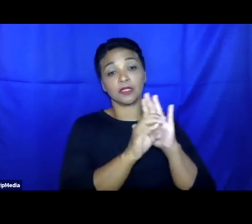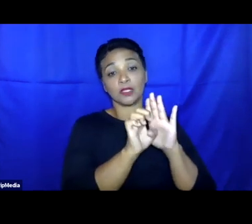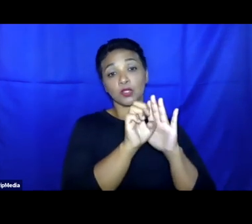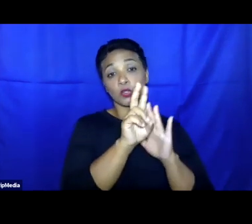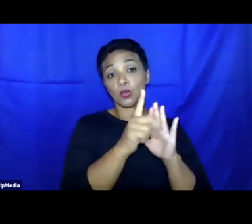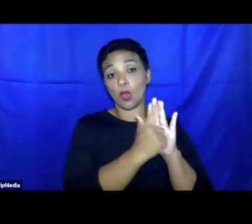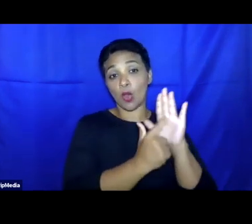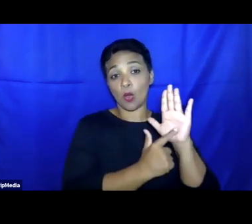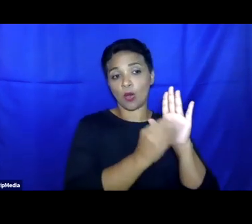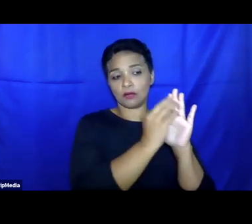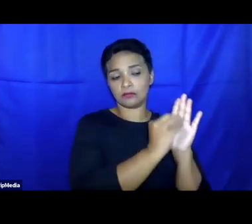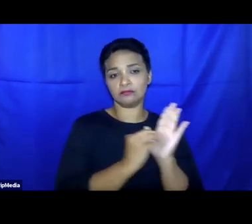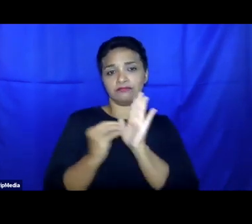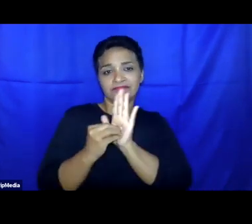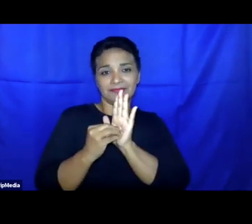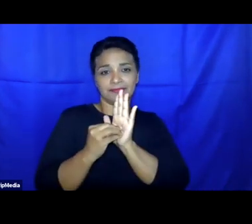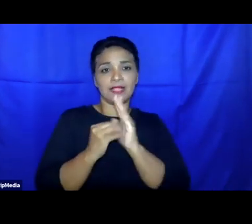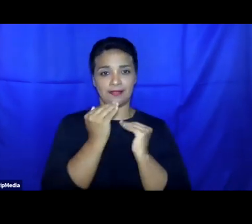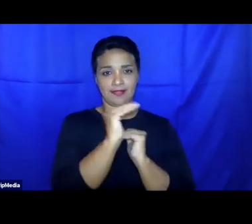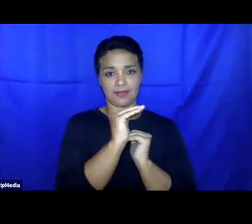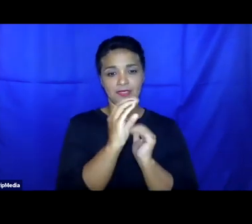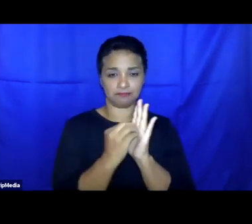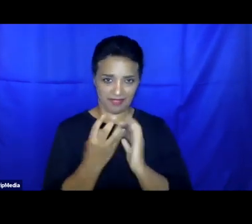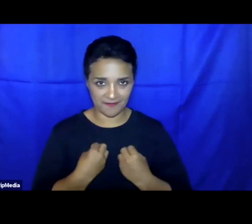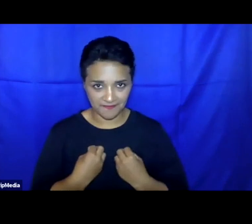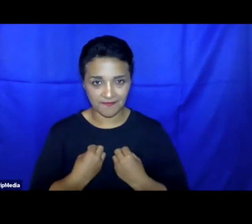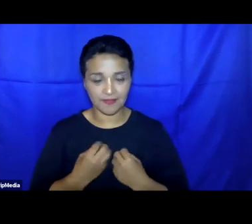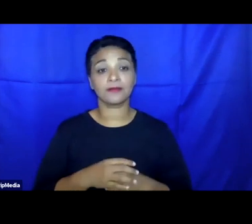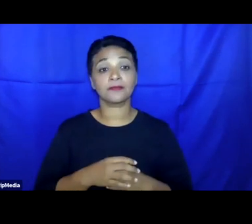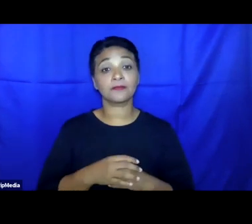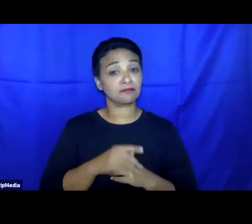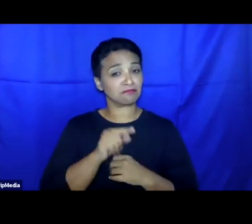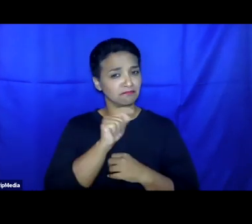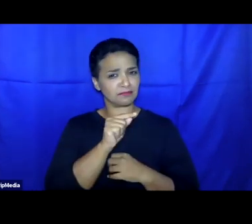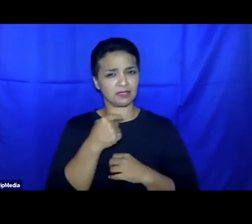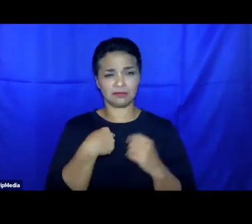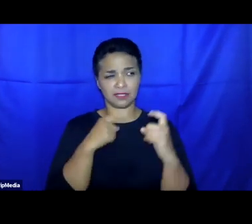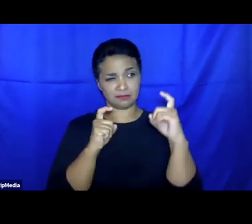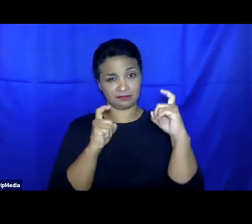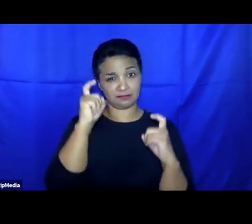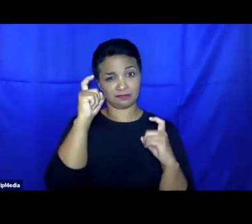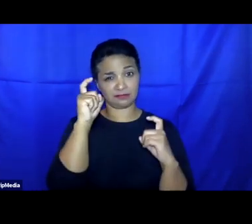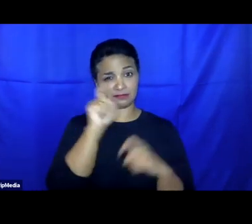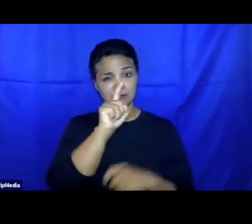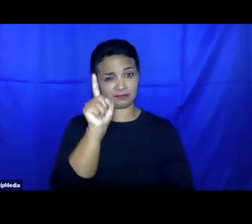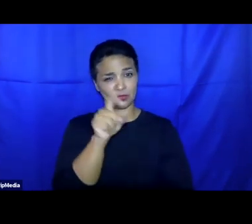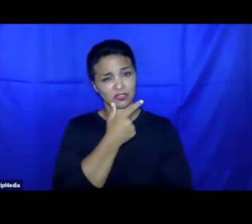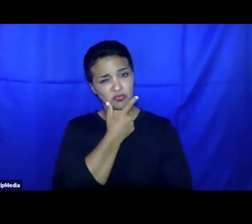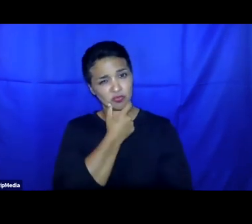realm. And this, of course, raises questions, as Milton has mentioned, with respect to the EU Turkey statement